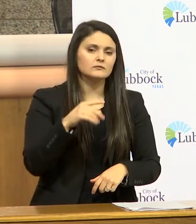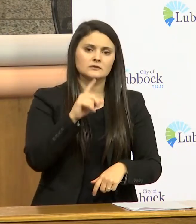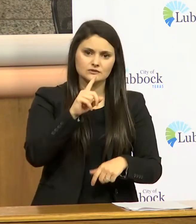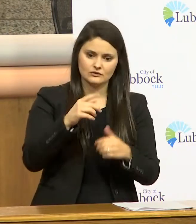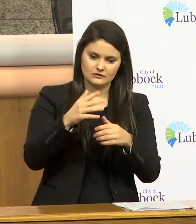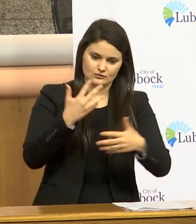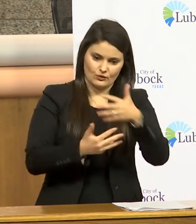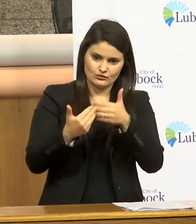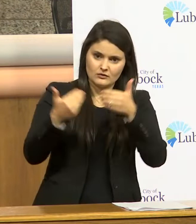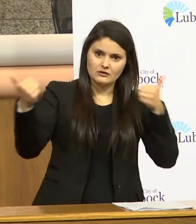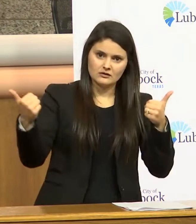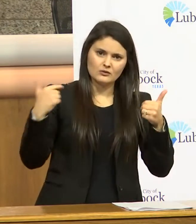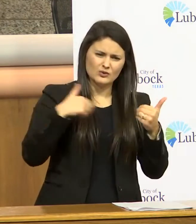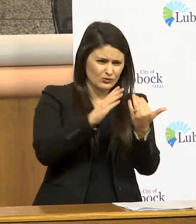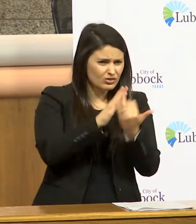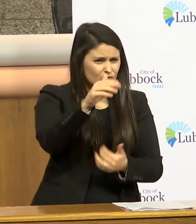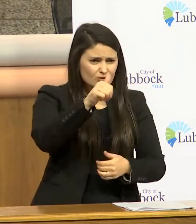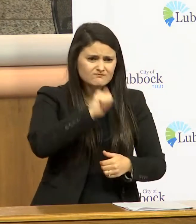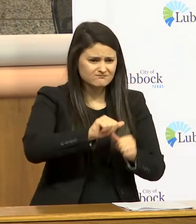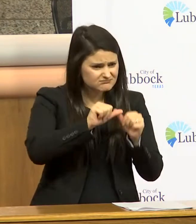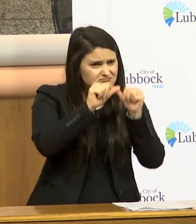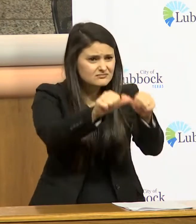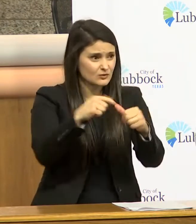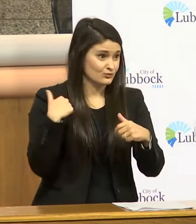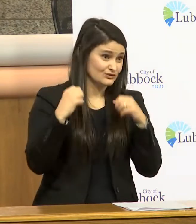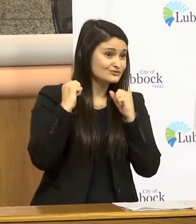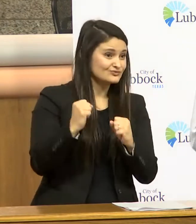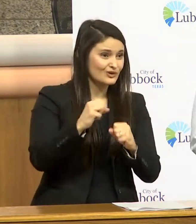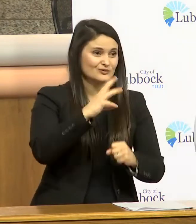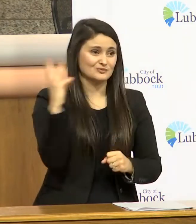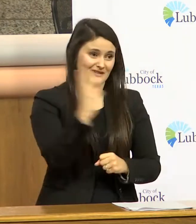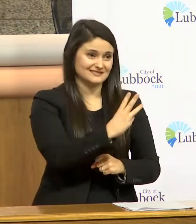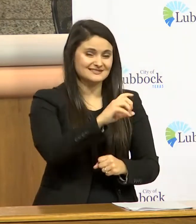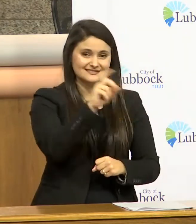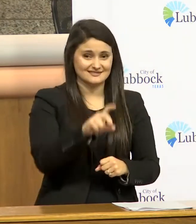and we'll get through this we're strong west texas people right thanks